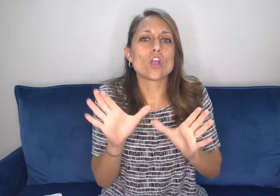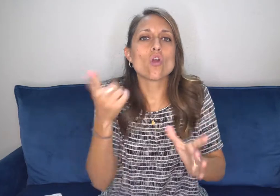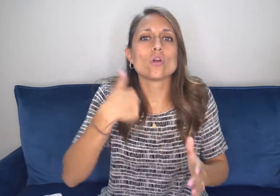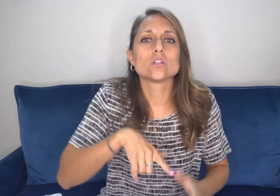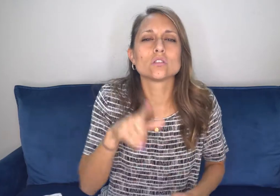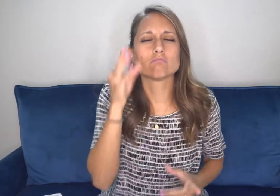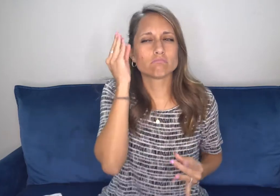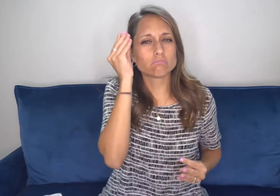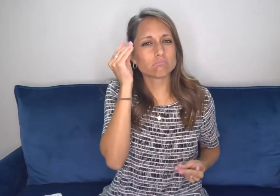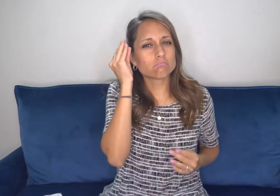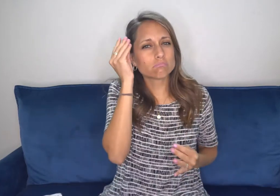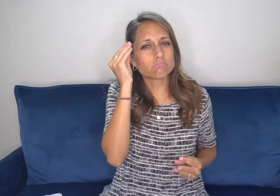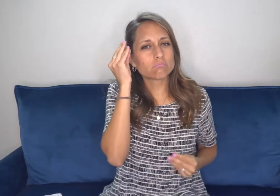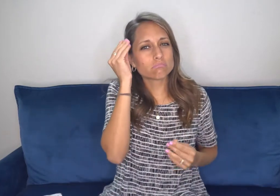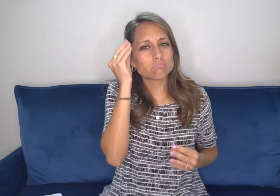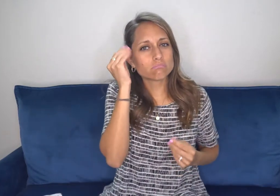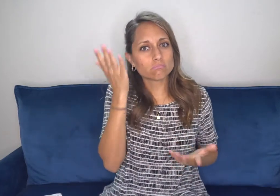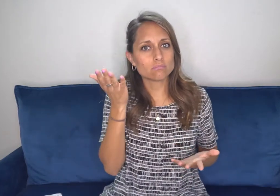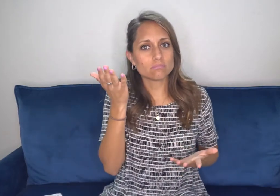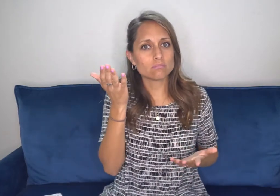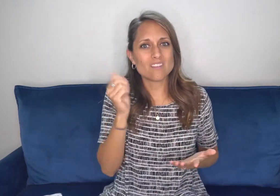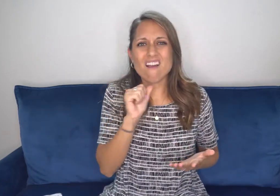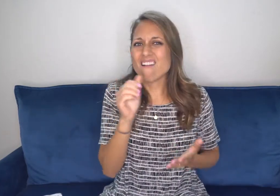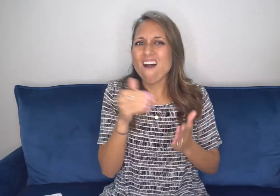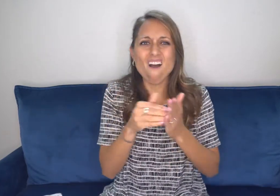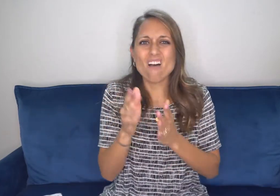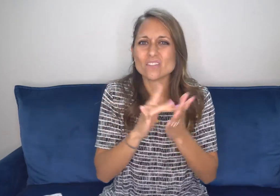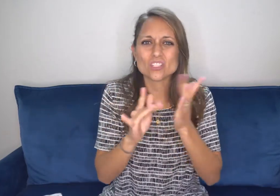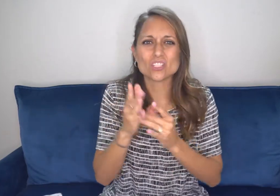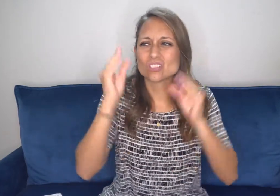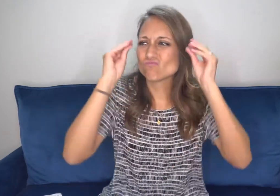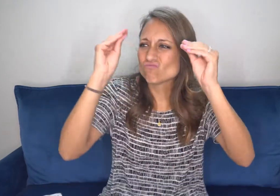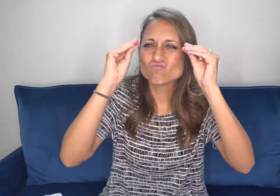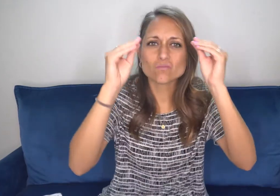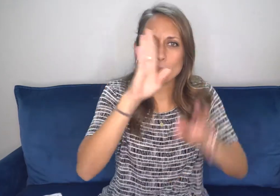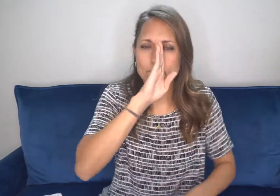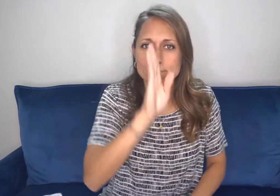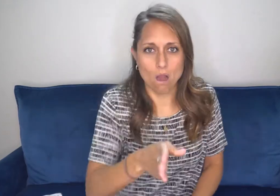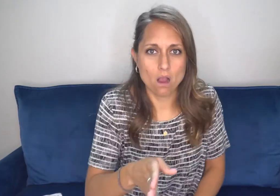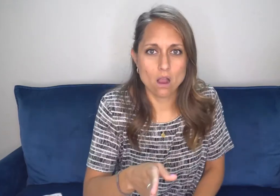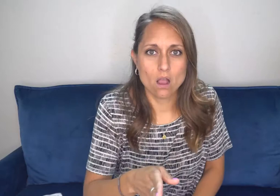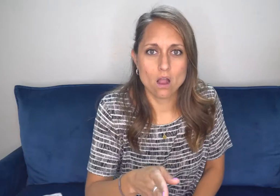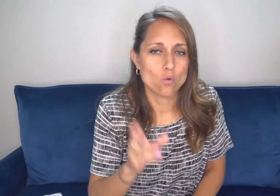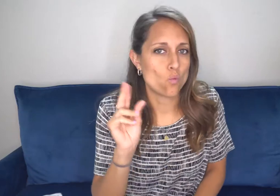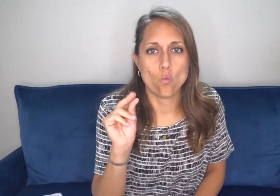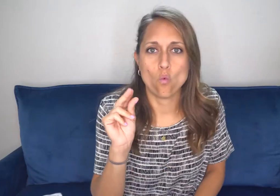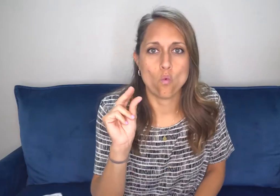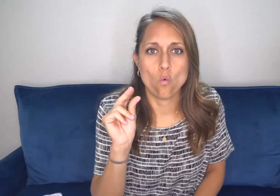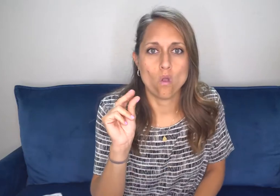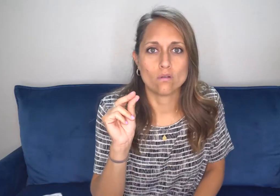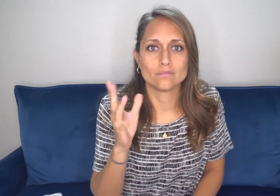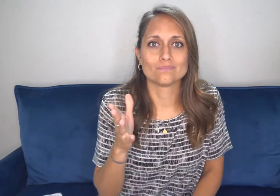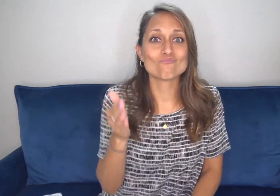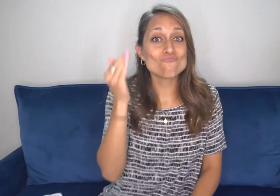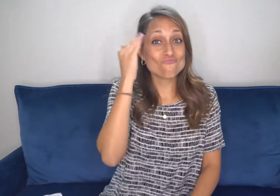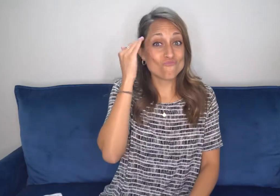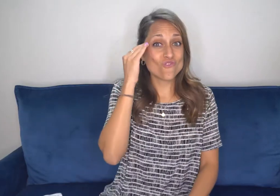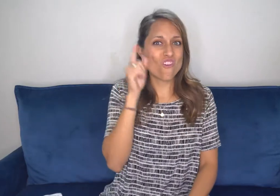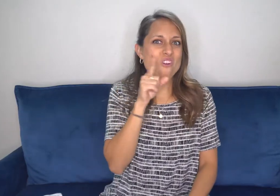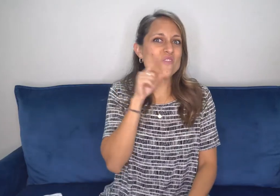these stories used to make a point, they encourage us to think deeper and harder. Jesus didn't